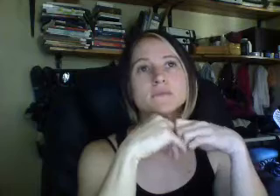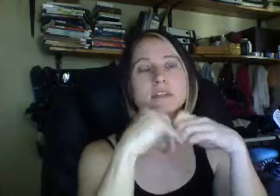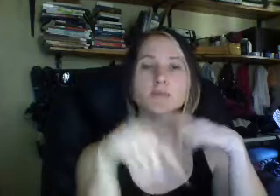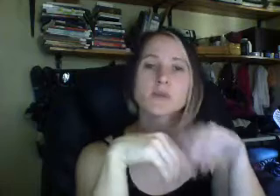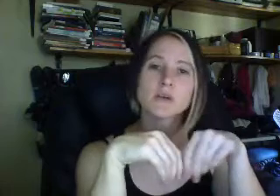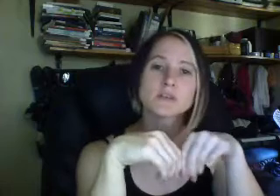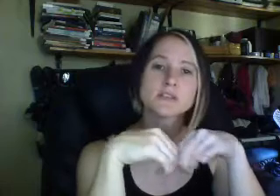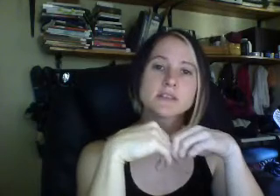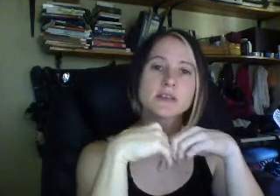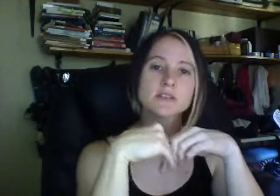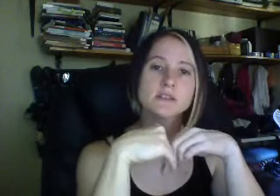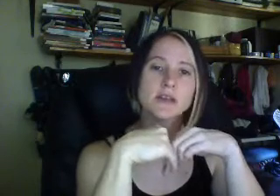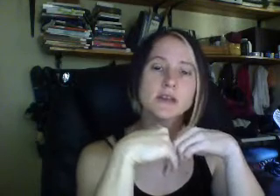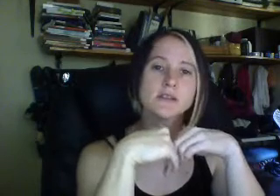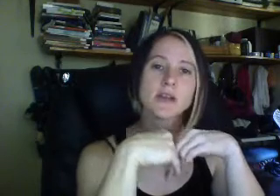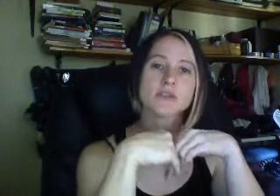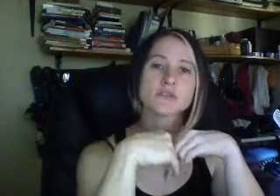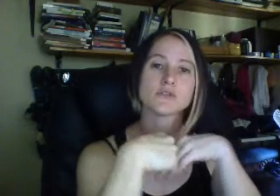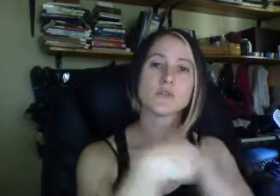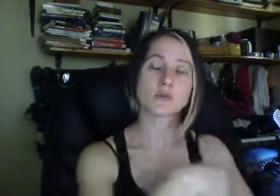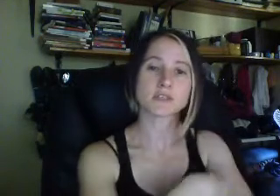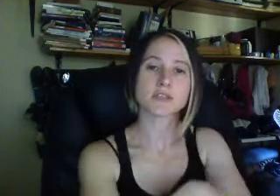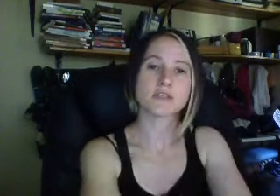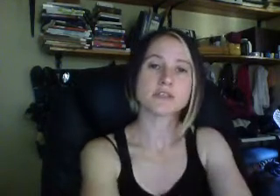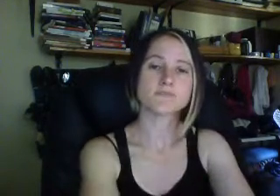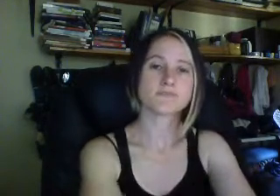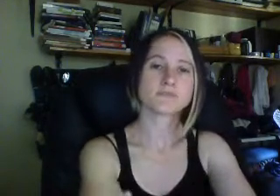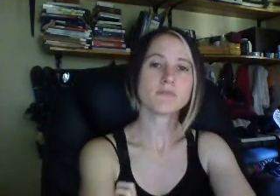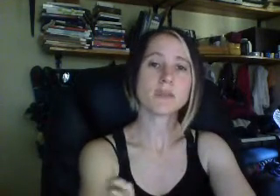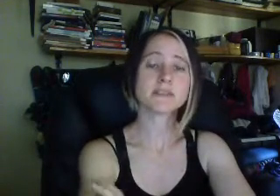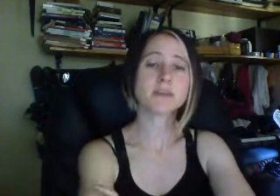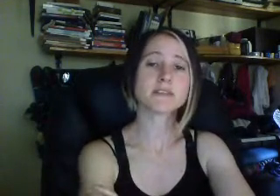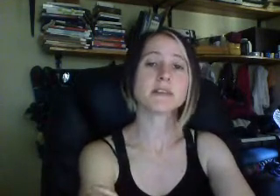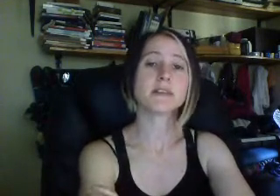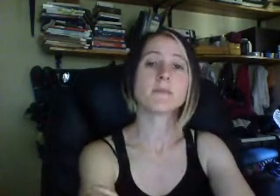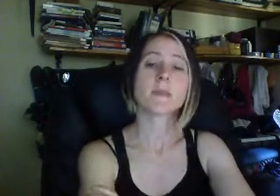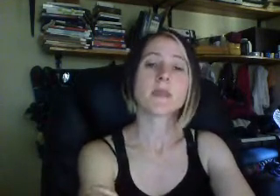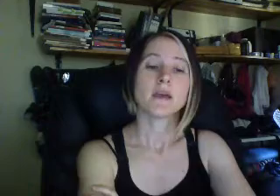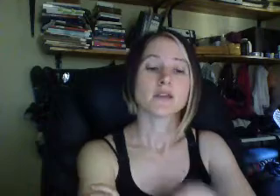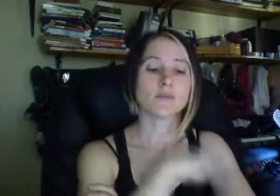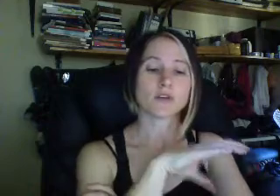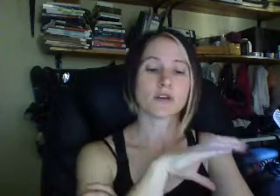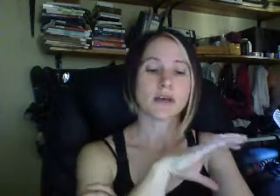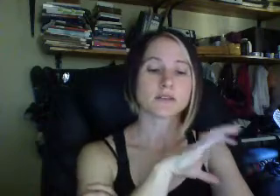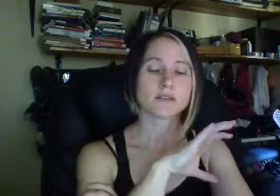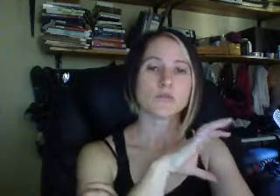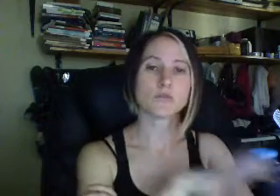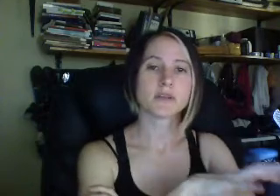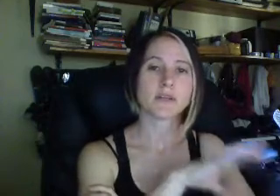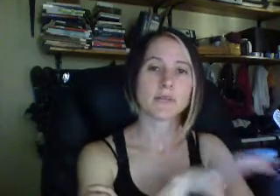the next point that I want to discuss today in relation to the porn series is basically if we look at women and